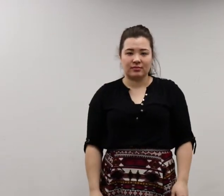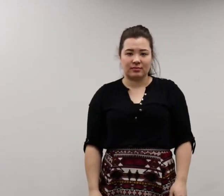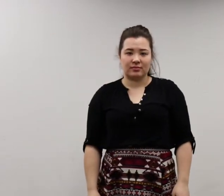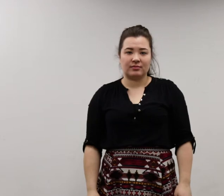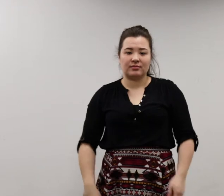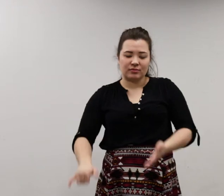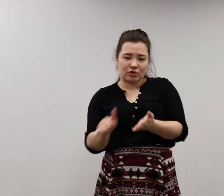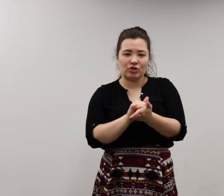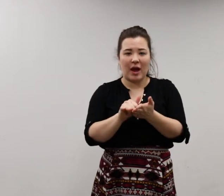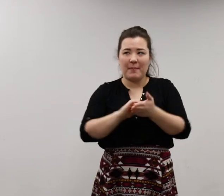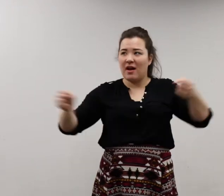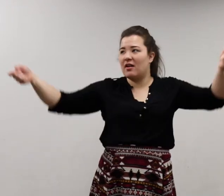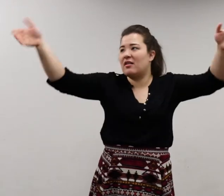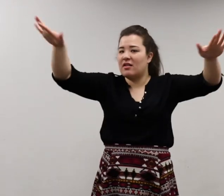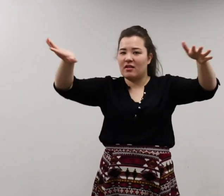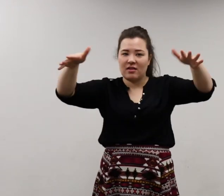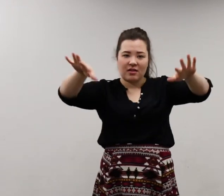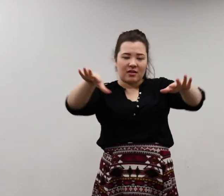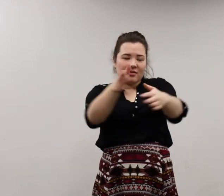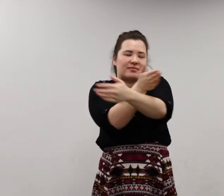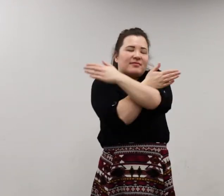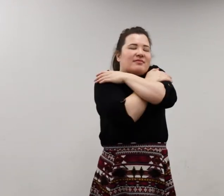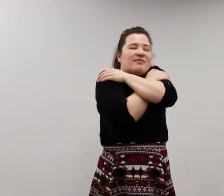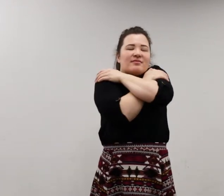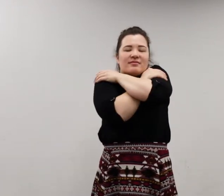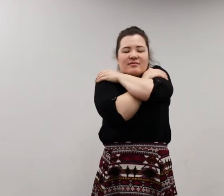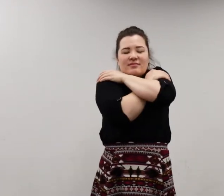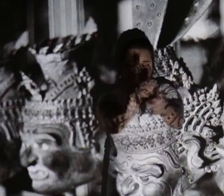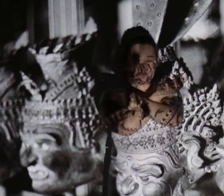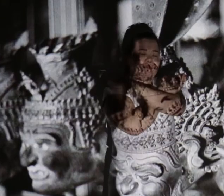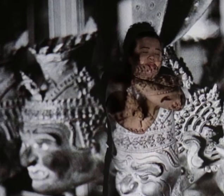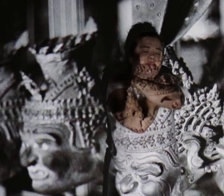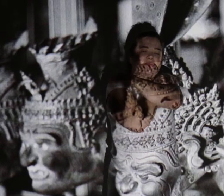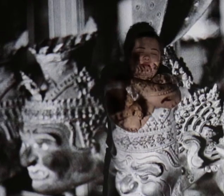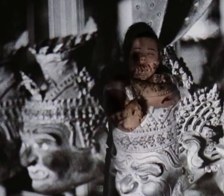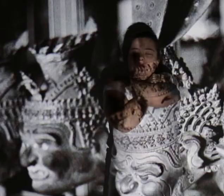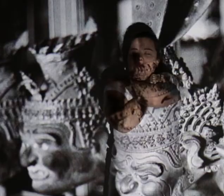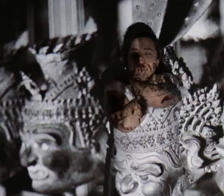Chiang Mai embraced me like a long lost lover.